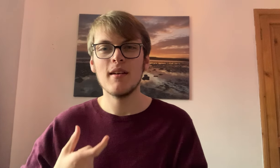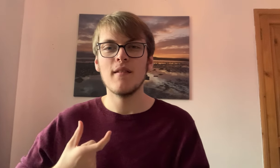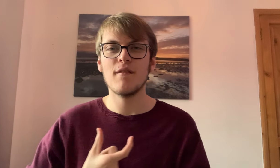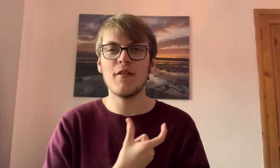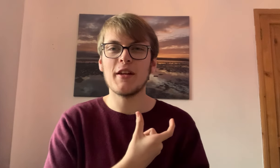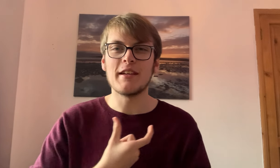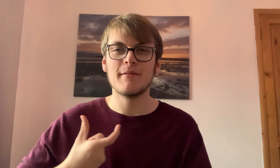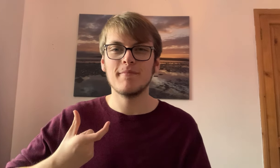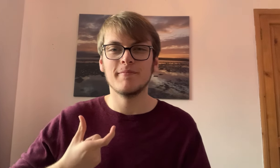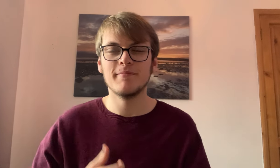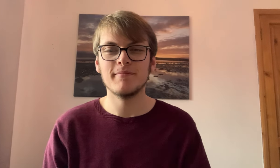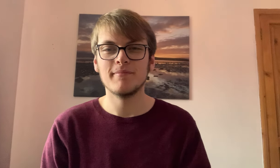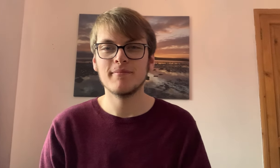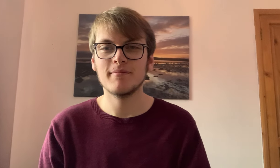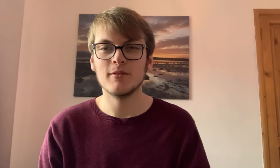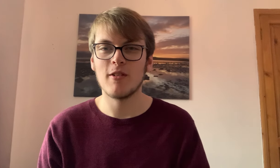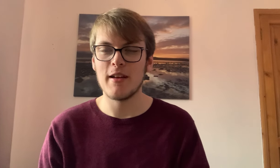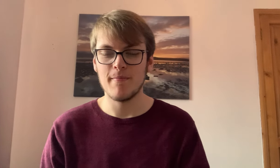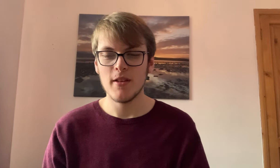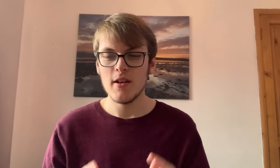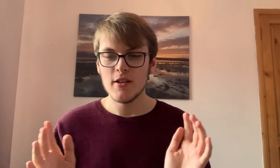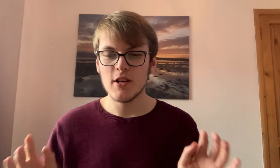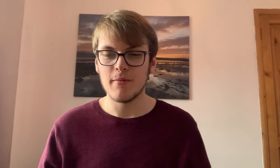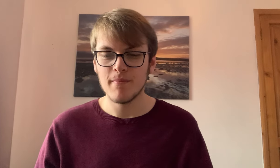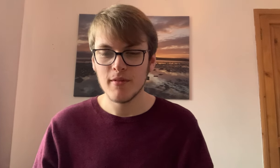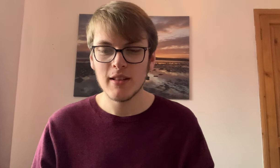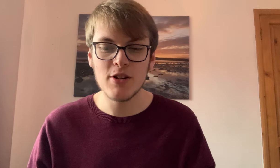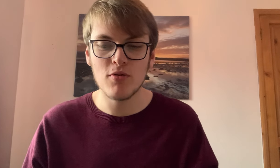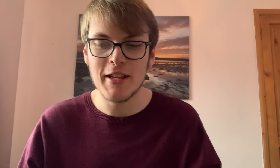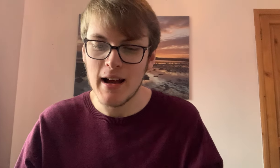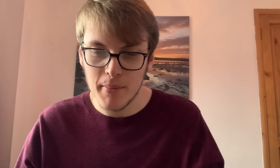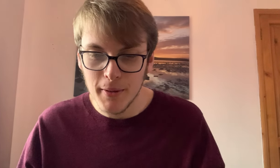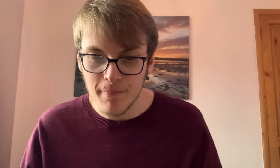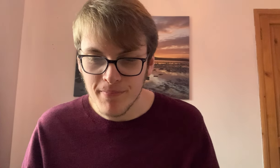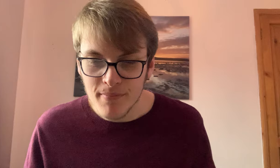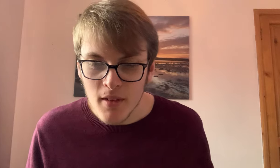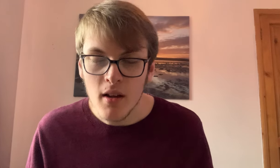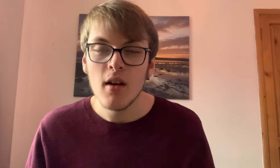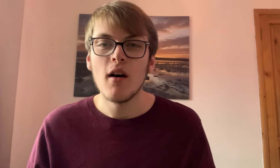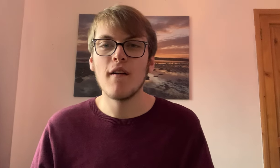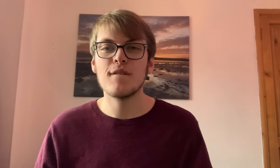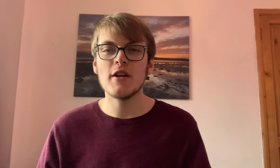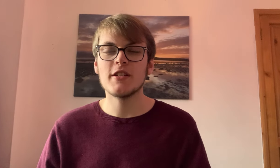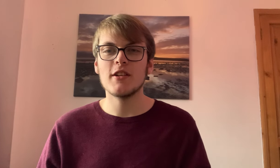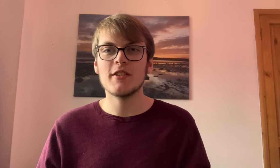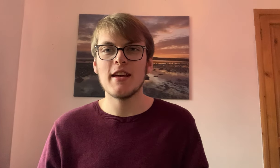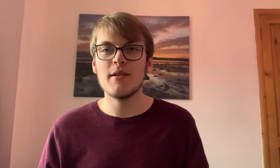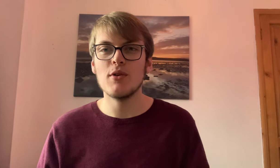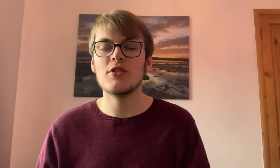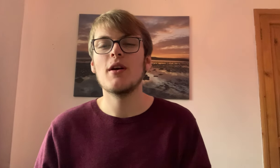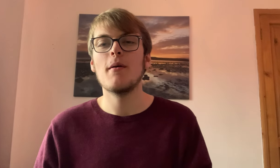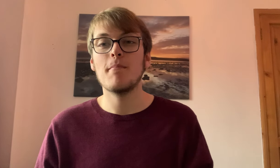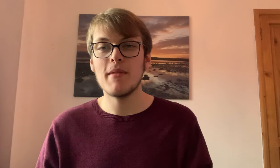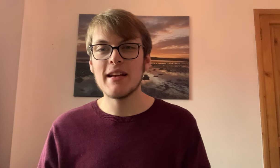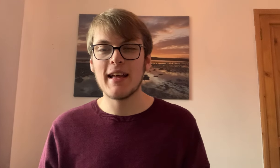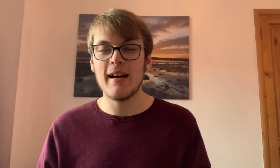Funny. Great. So, let's recap. Our first sign today was meerkat.